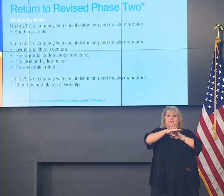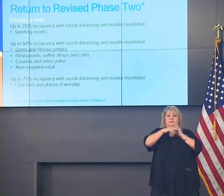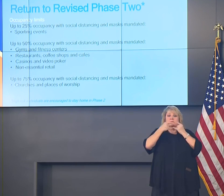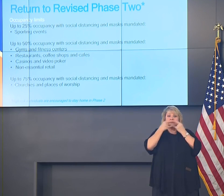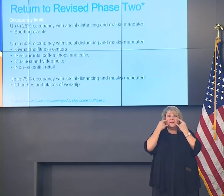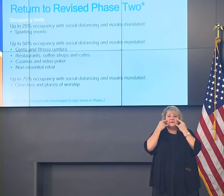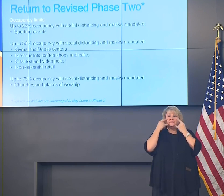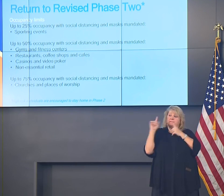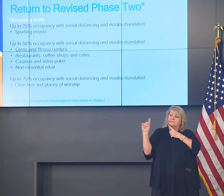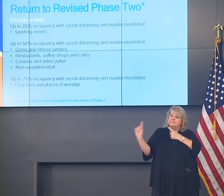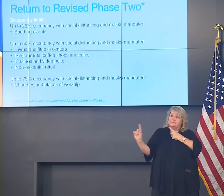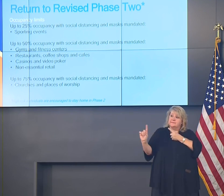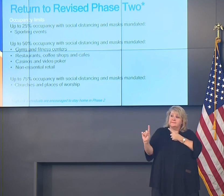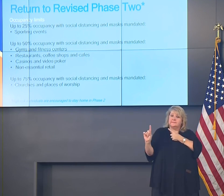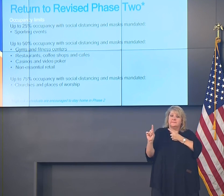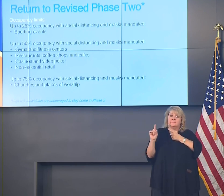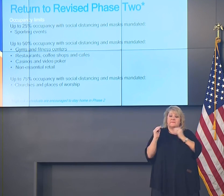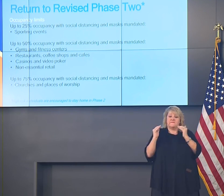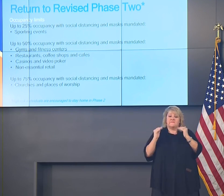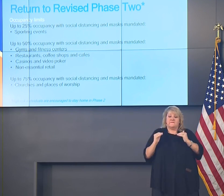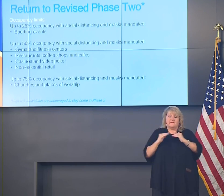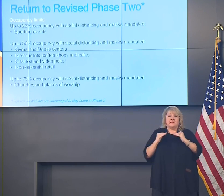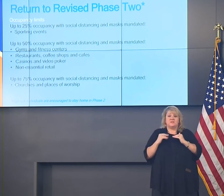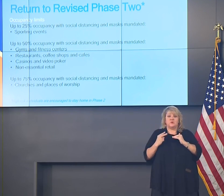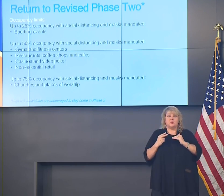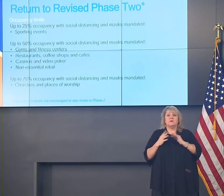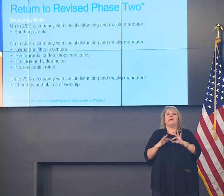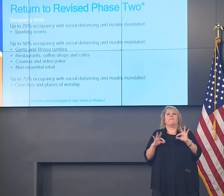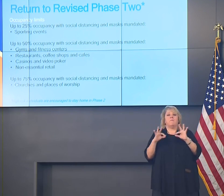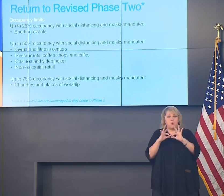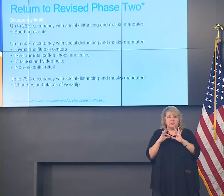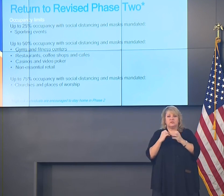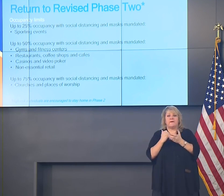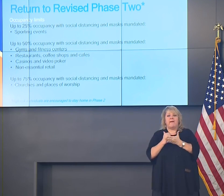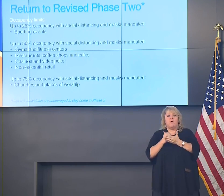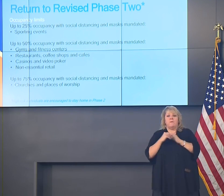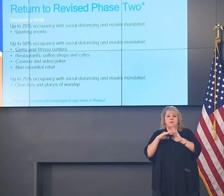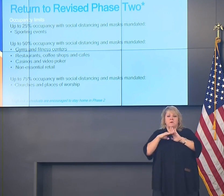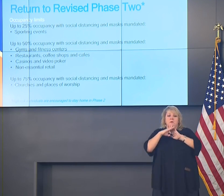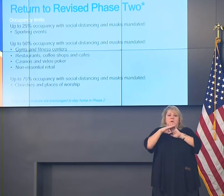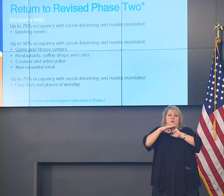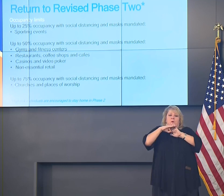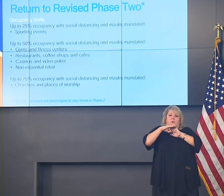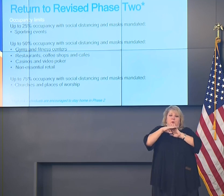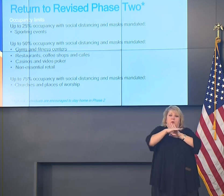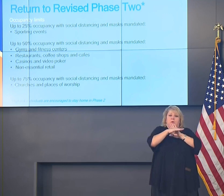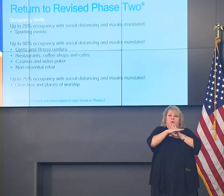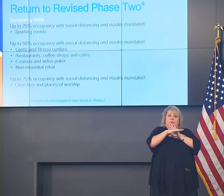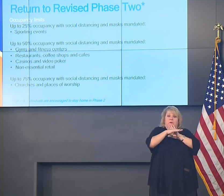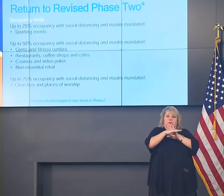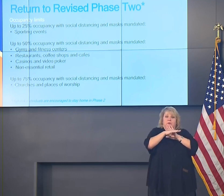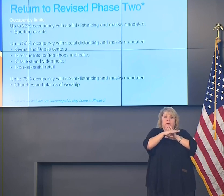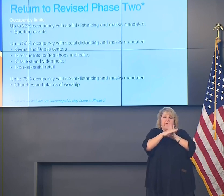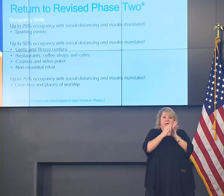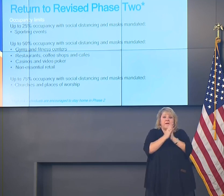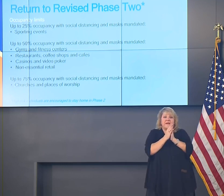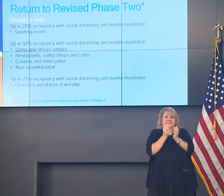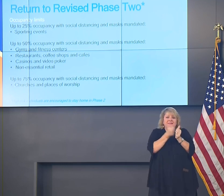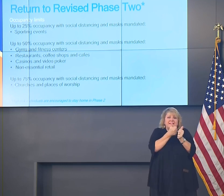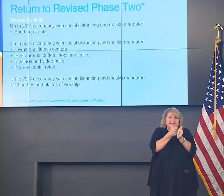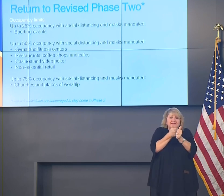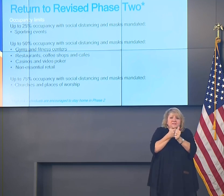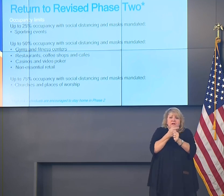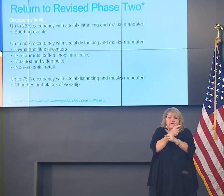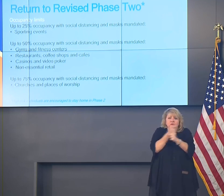as we respond to the current surge. And I'm asking everyone, every Louisiana to do